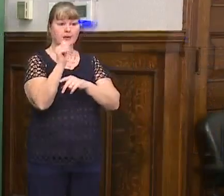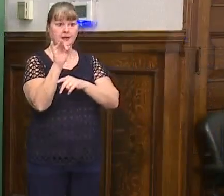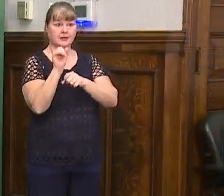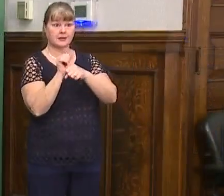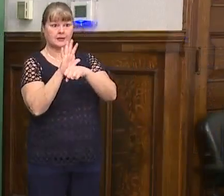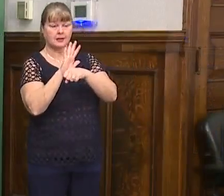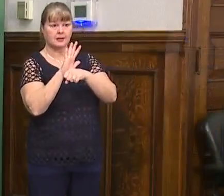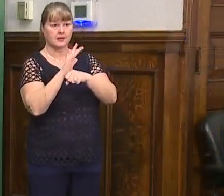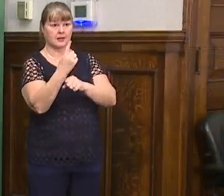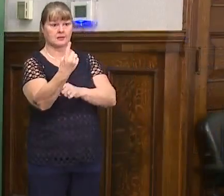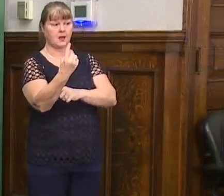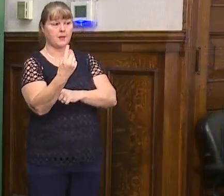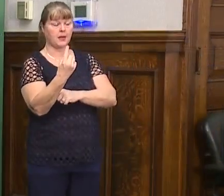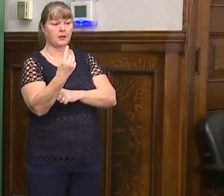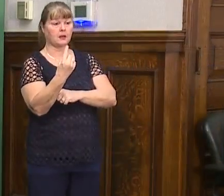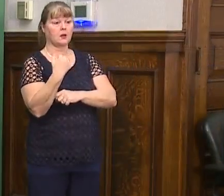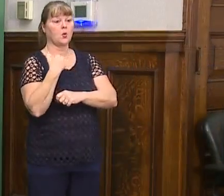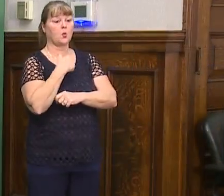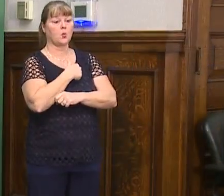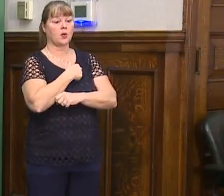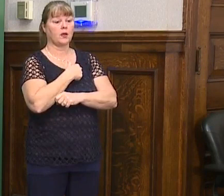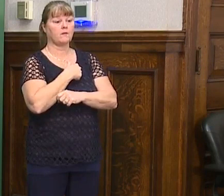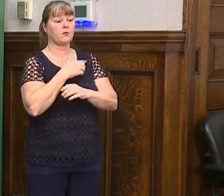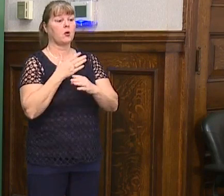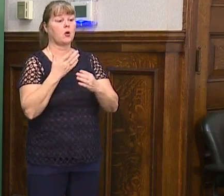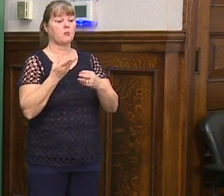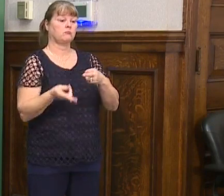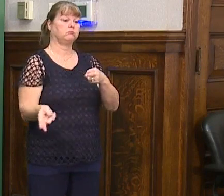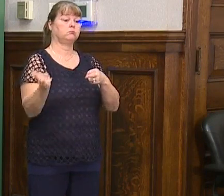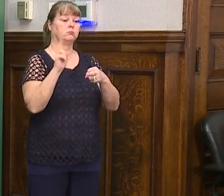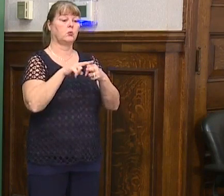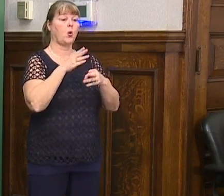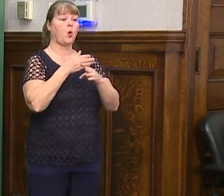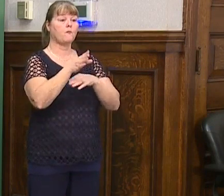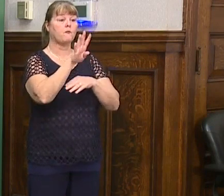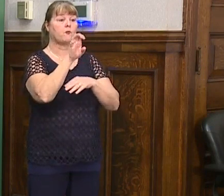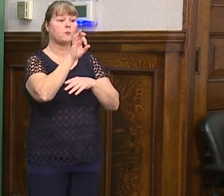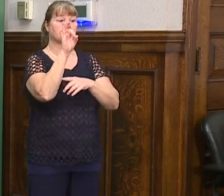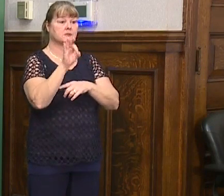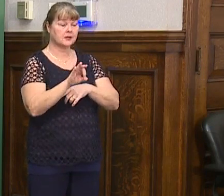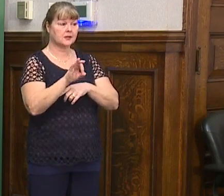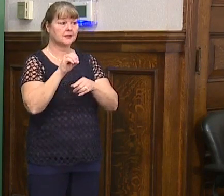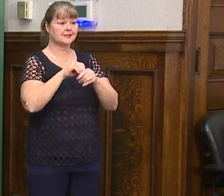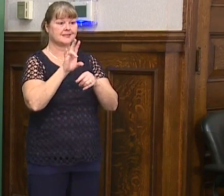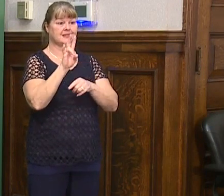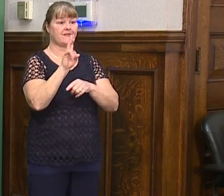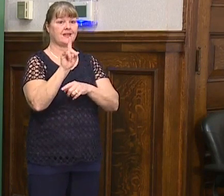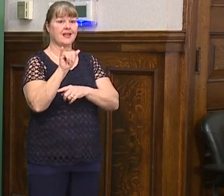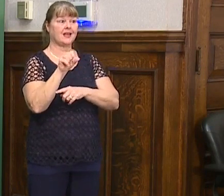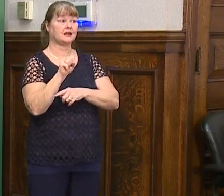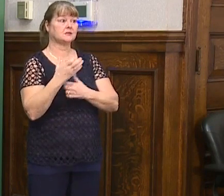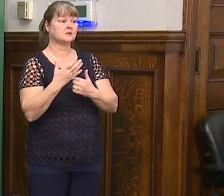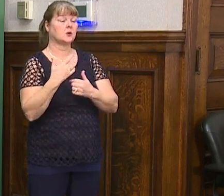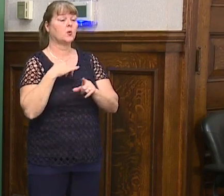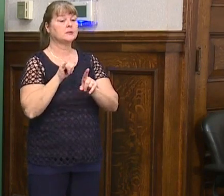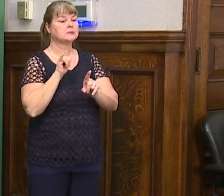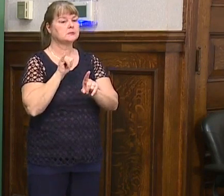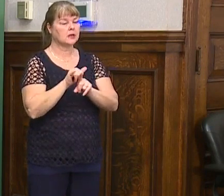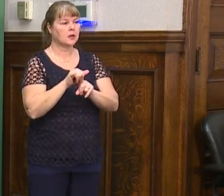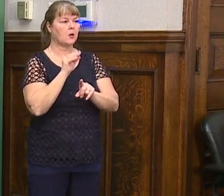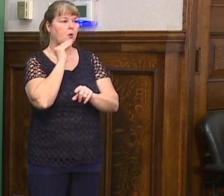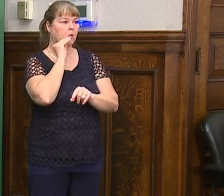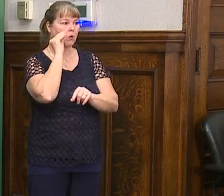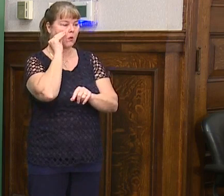wave coming. We've gone up over 400% in just seven days. We hunker down.